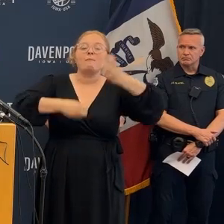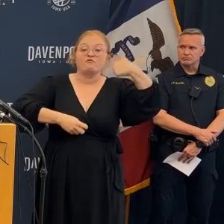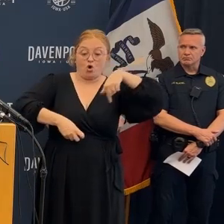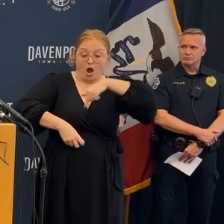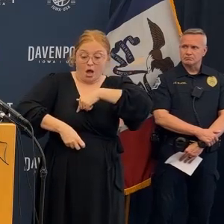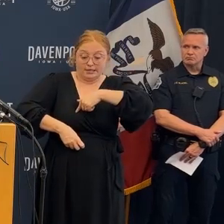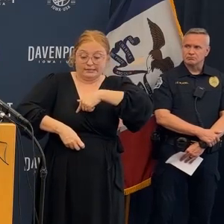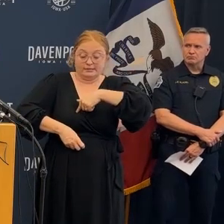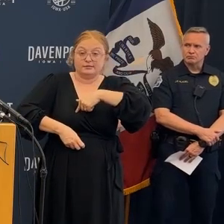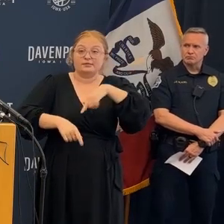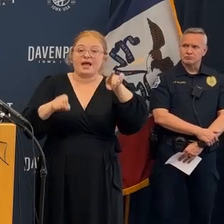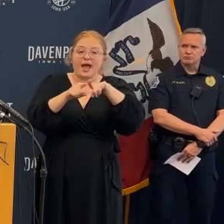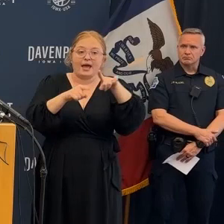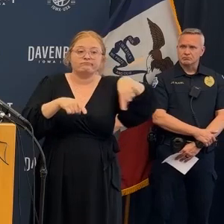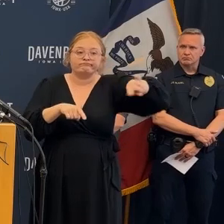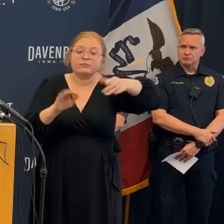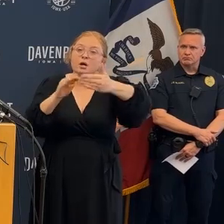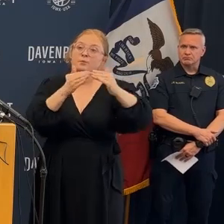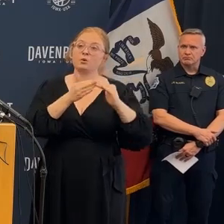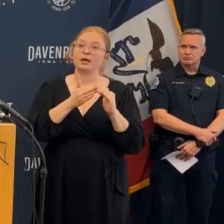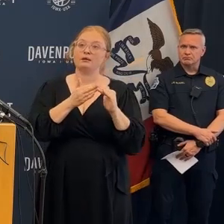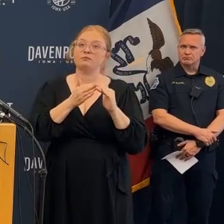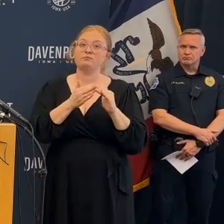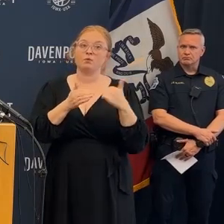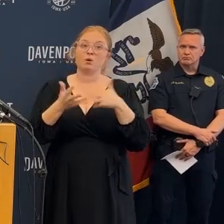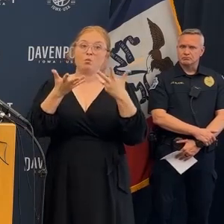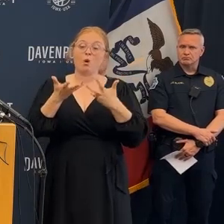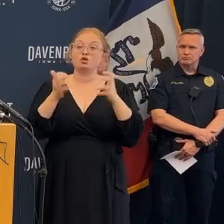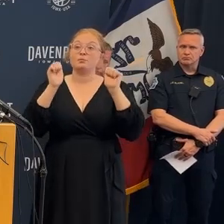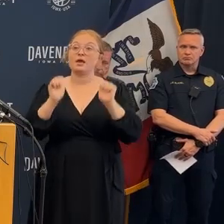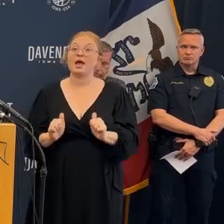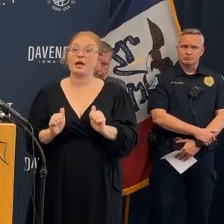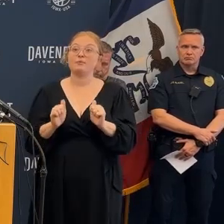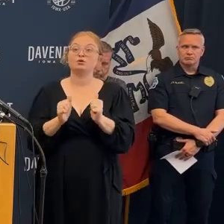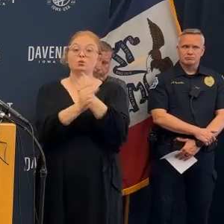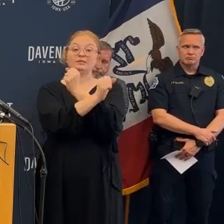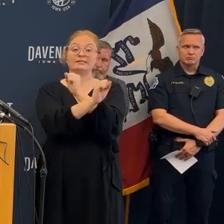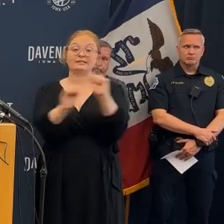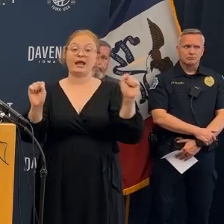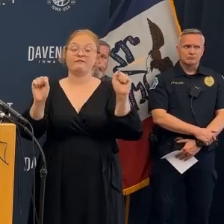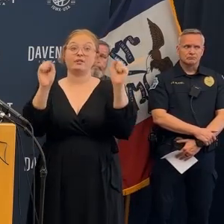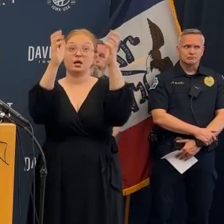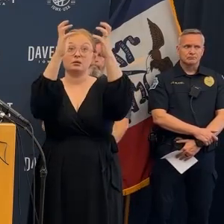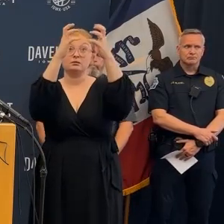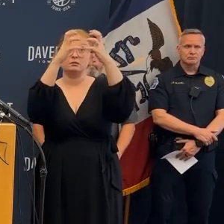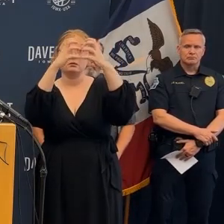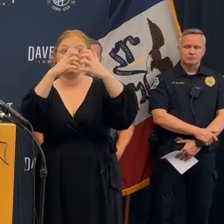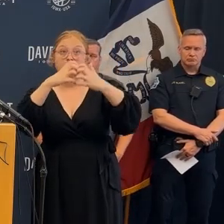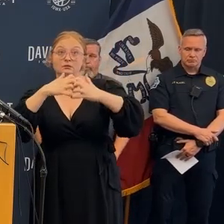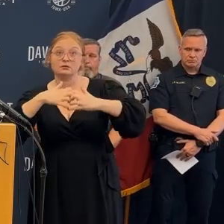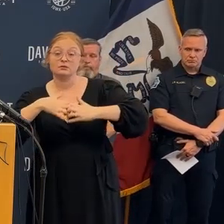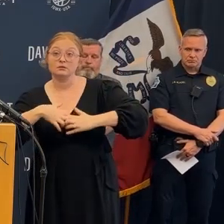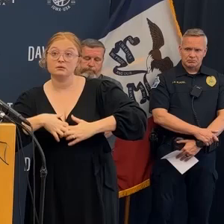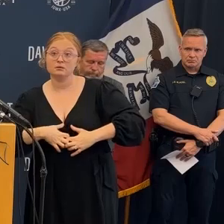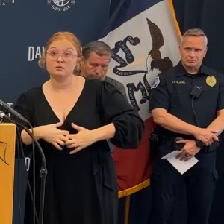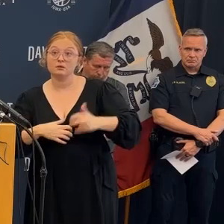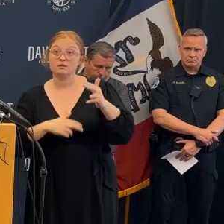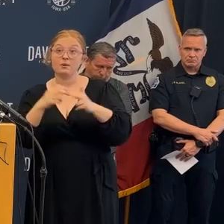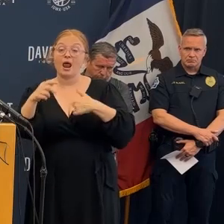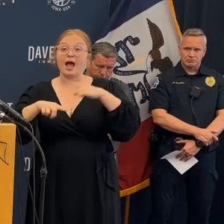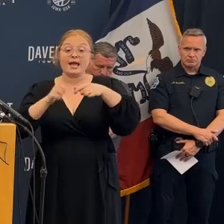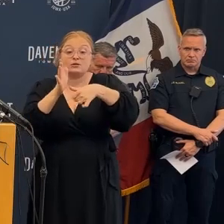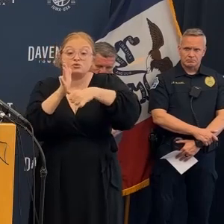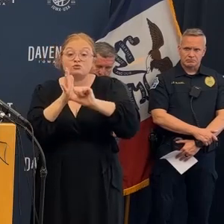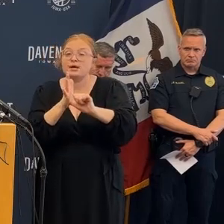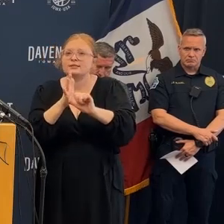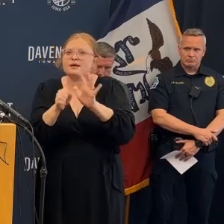the building has not come down as you can see we didn't throw a bunch of heavy equipment in there and start ripping stuff down we do not want that building to